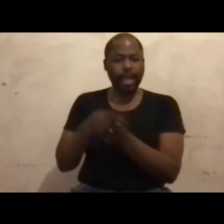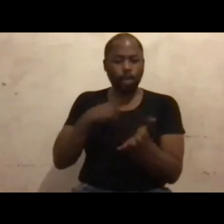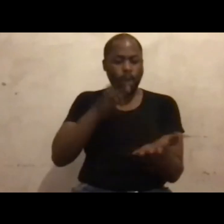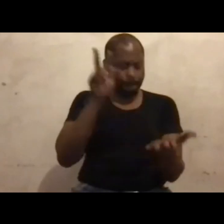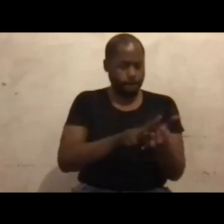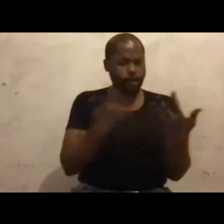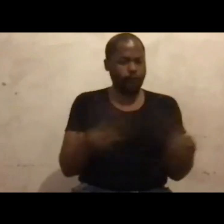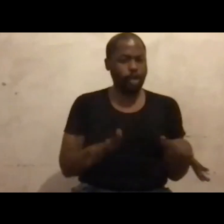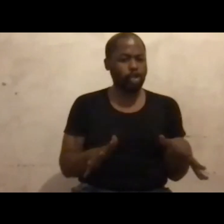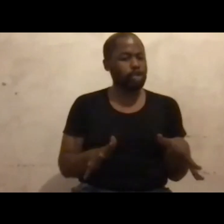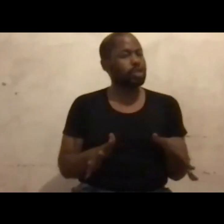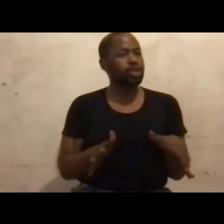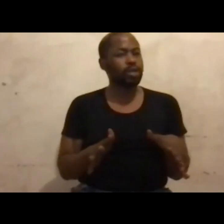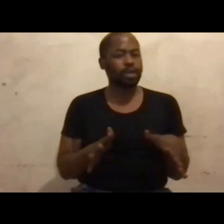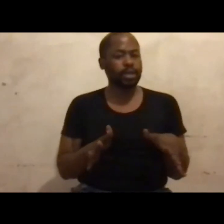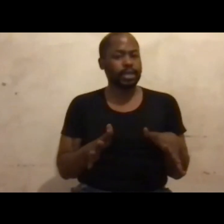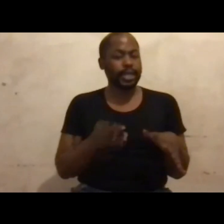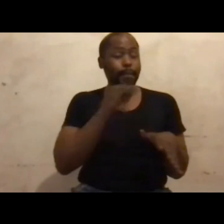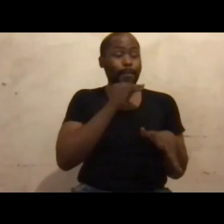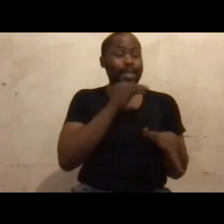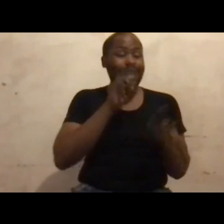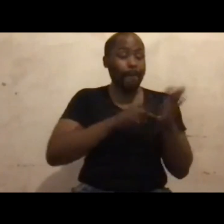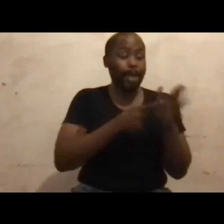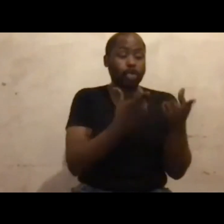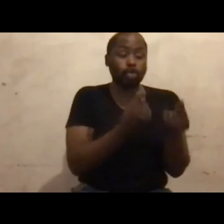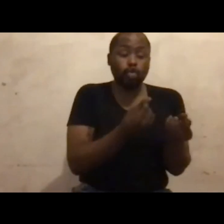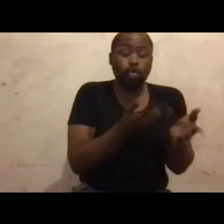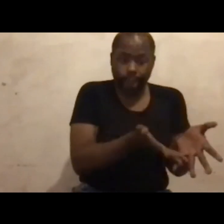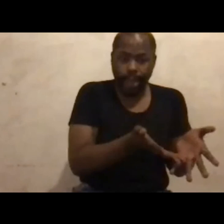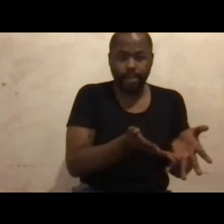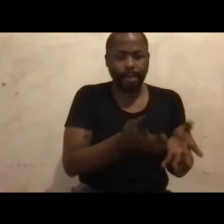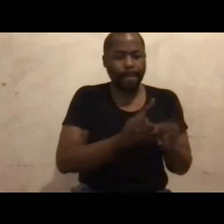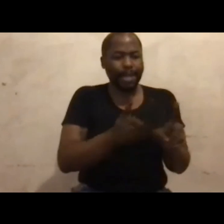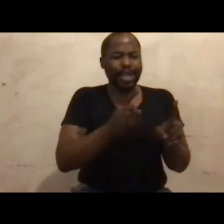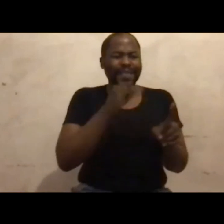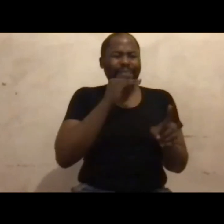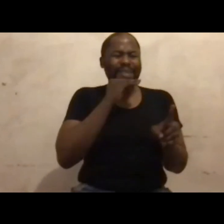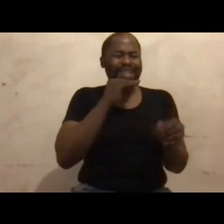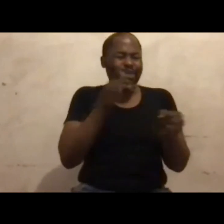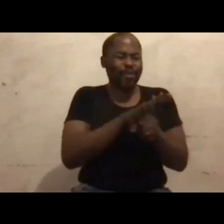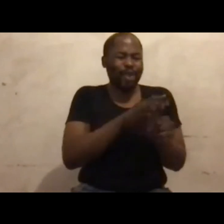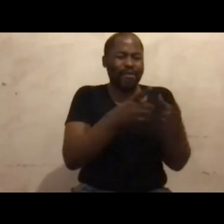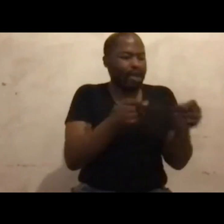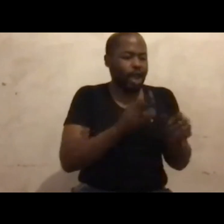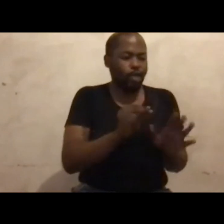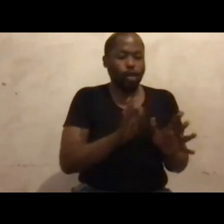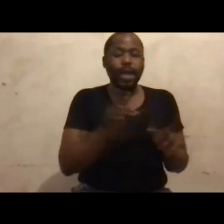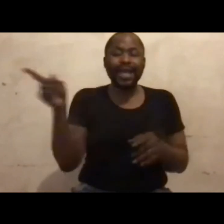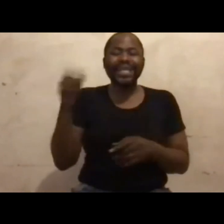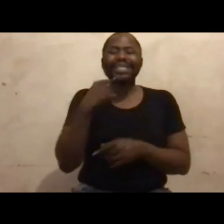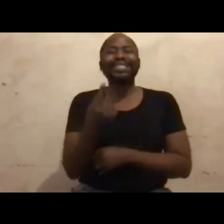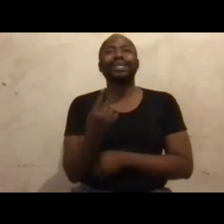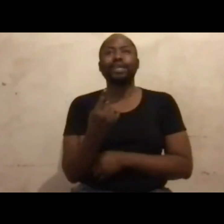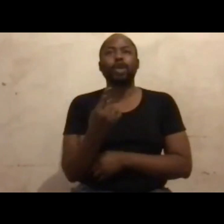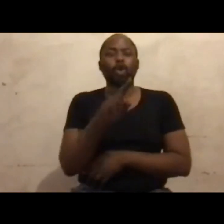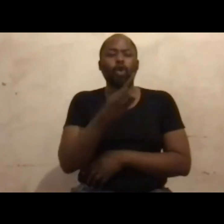that is a statement of intent. It's not a, it's not an entitlement. And he is saying, why is it